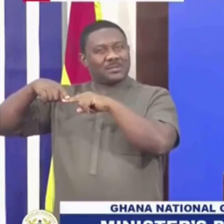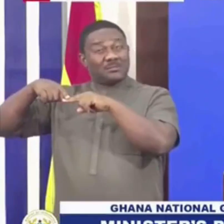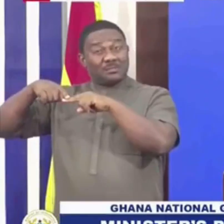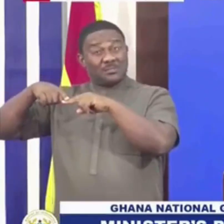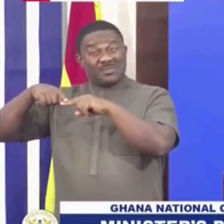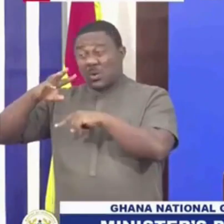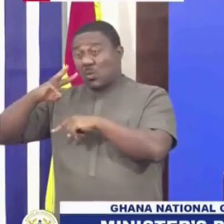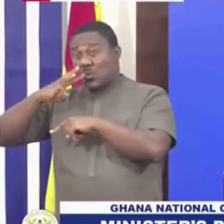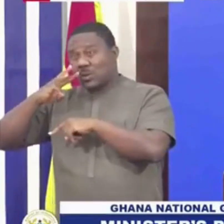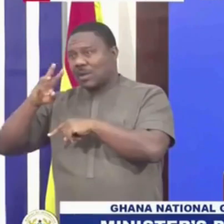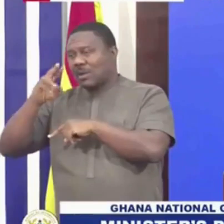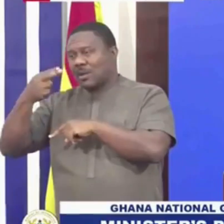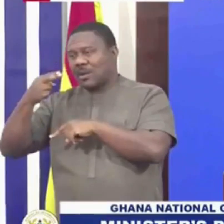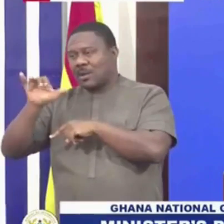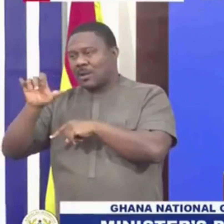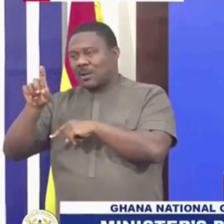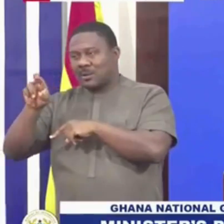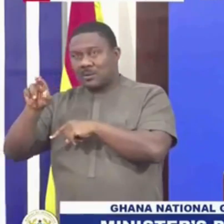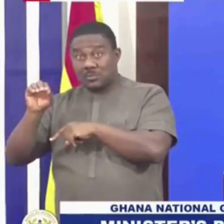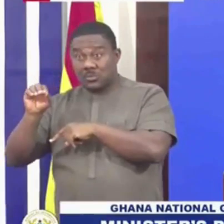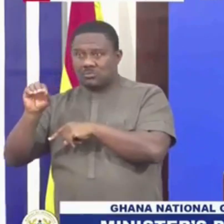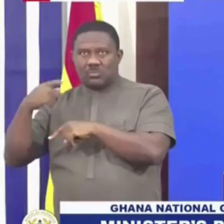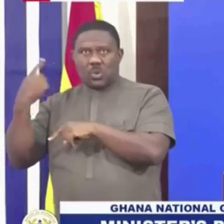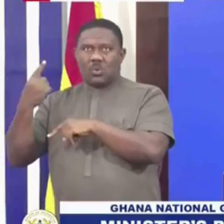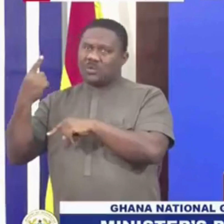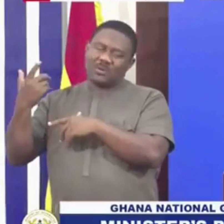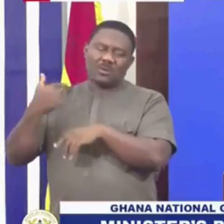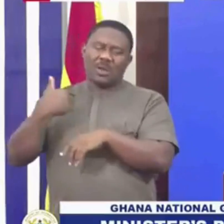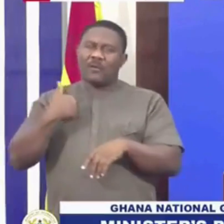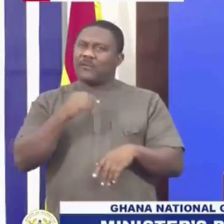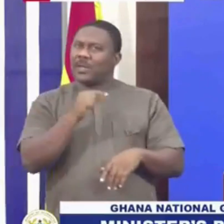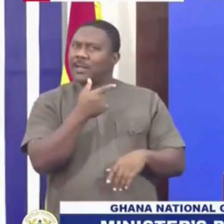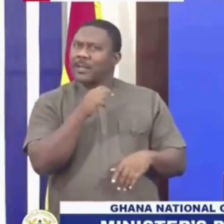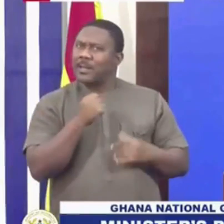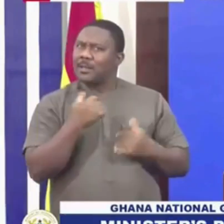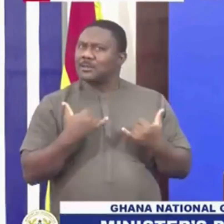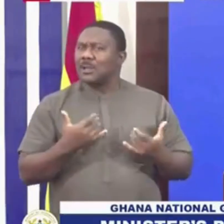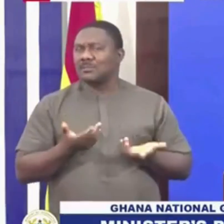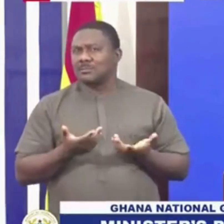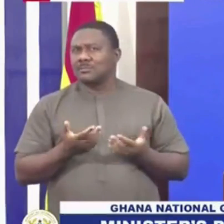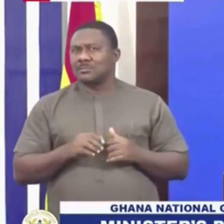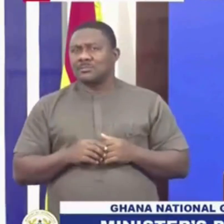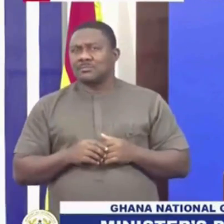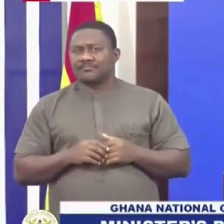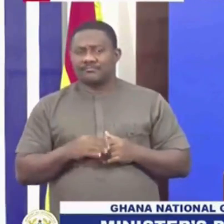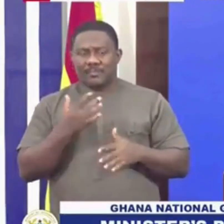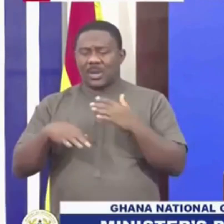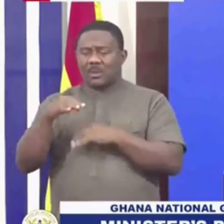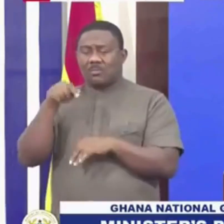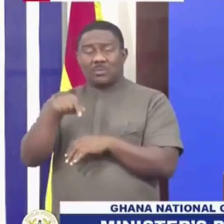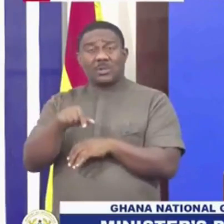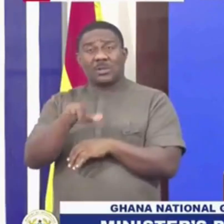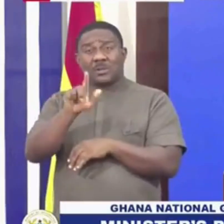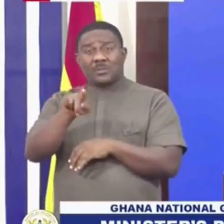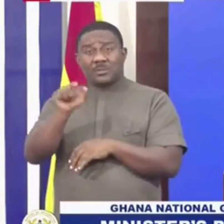we now certainly do have gas. And gas has really replaced liquid fuel. And that is quite